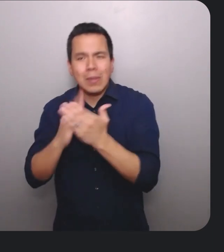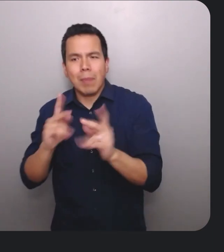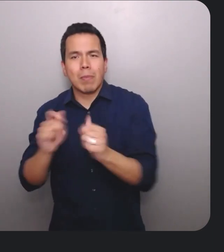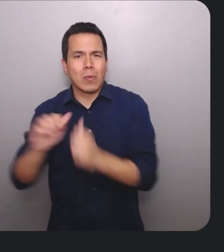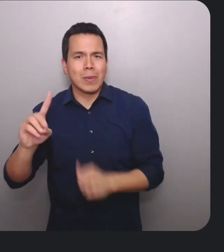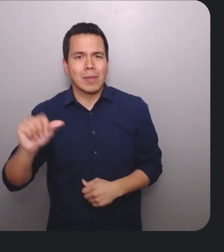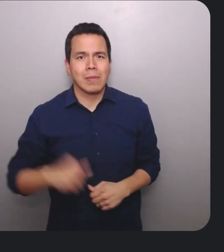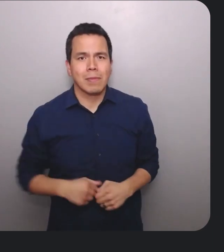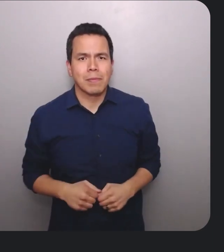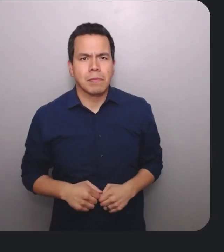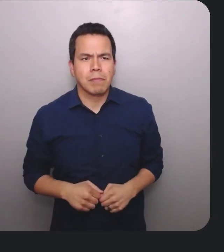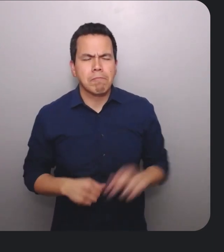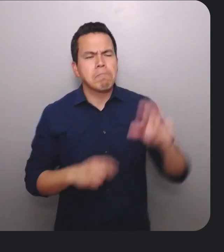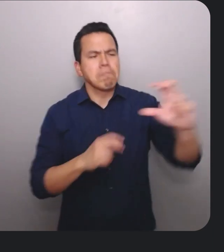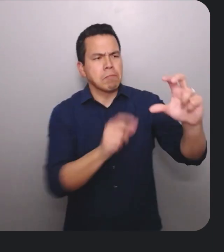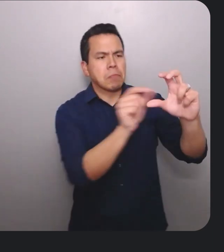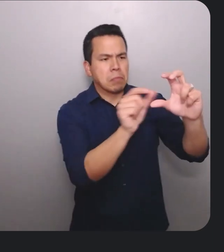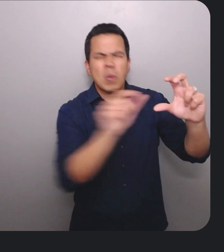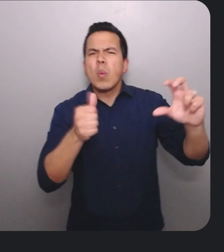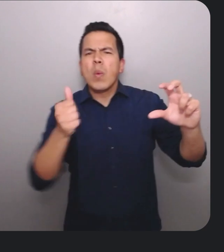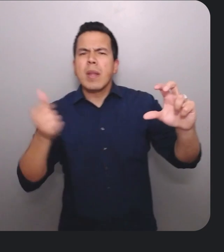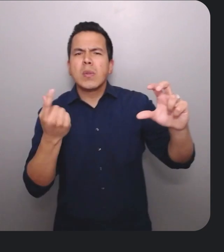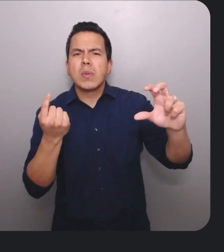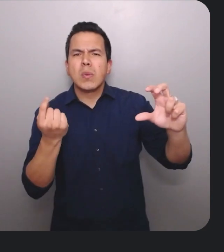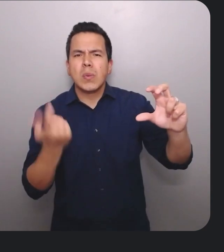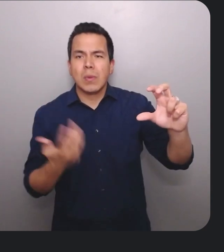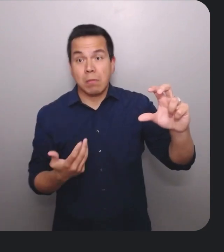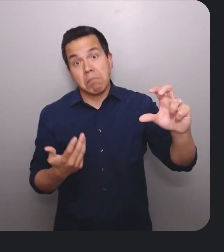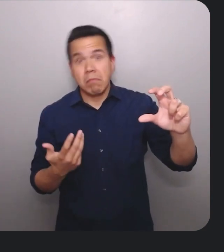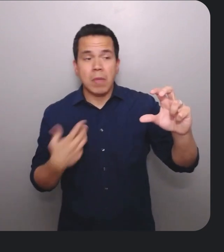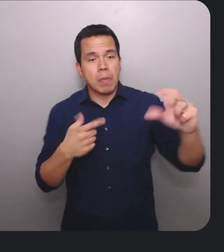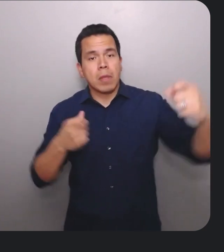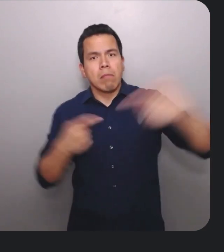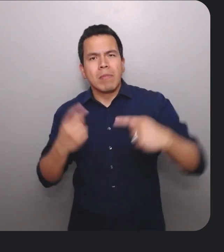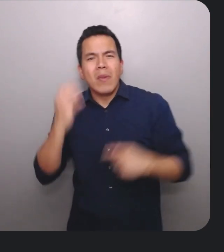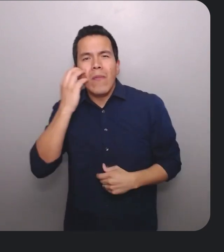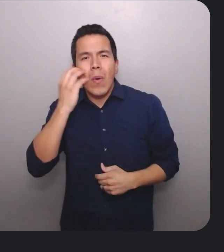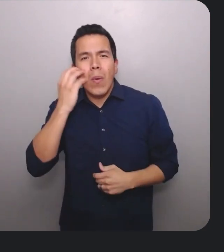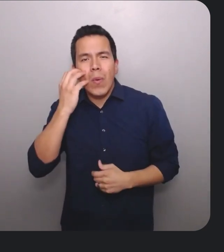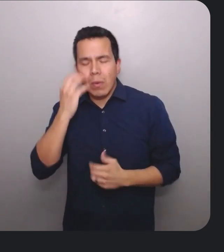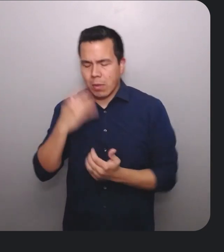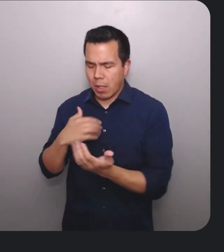What else can we do? Maybe add a connection to the user's phone, so they can change the temperature from anywhere.